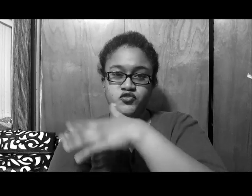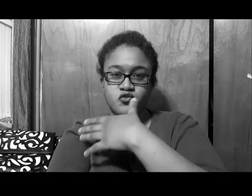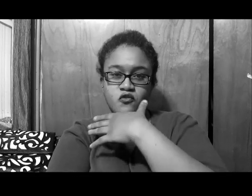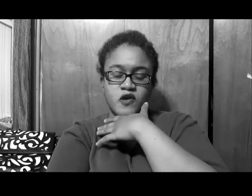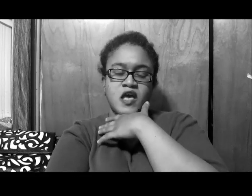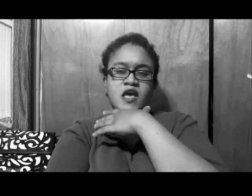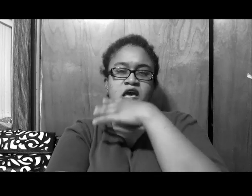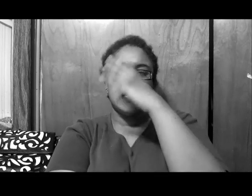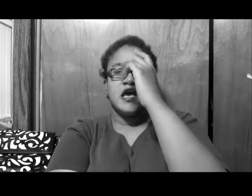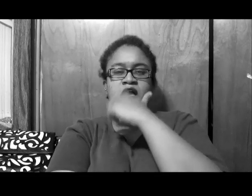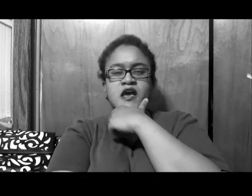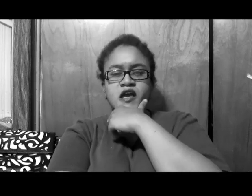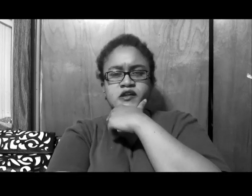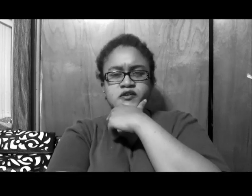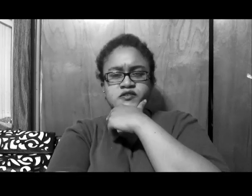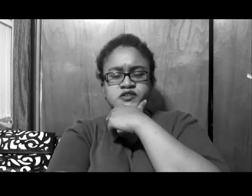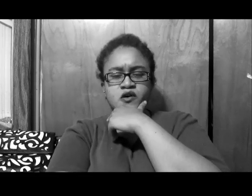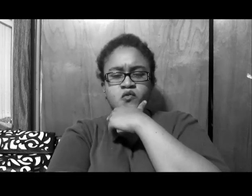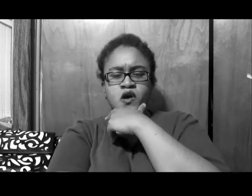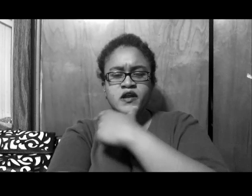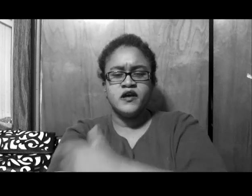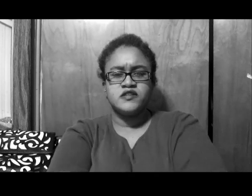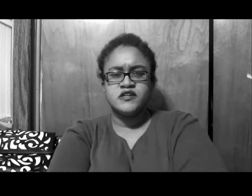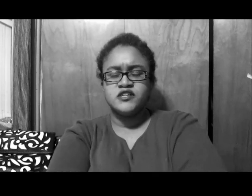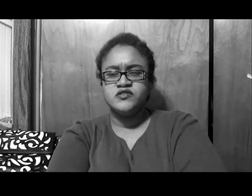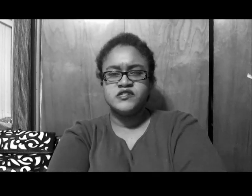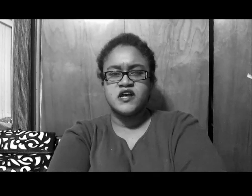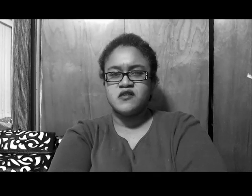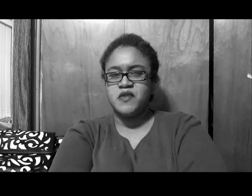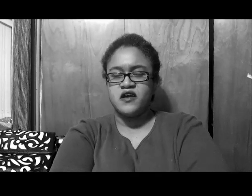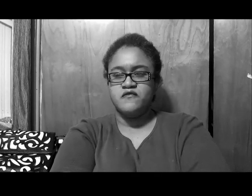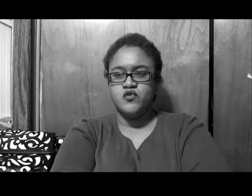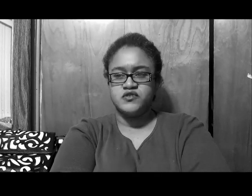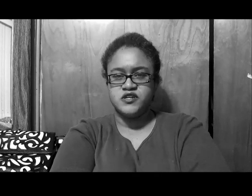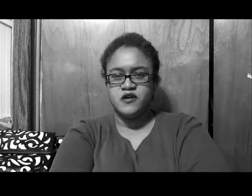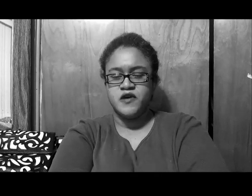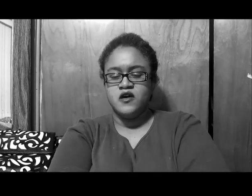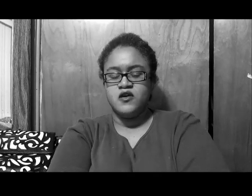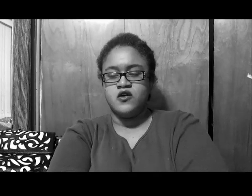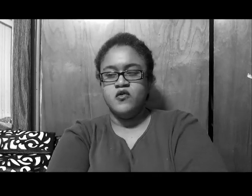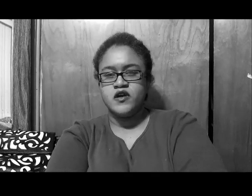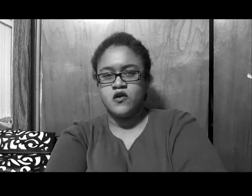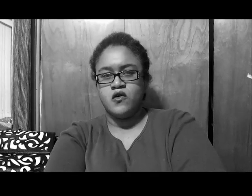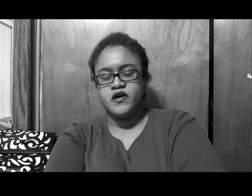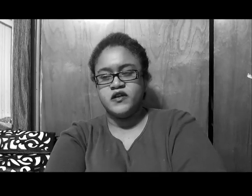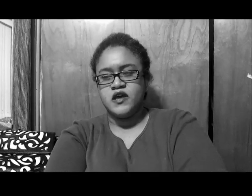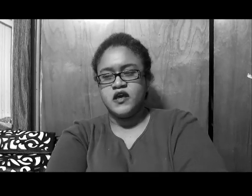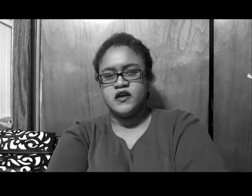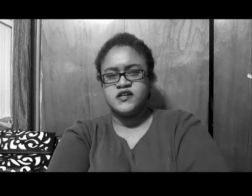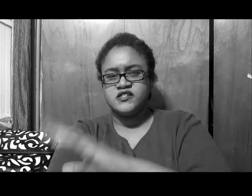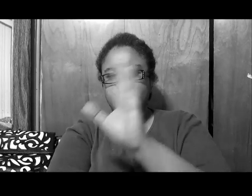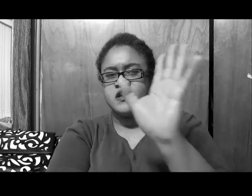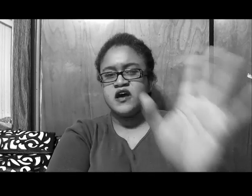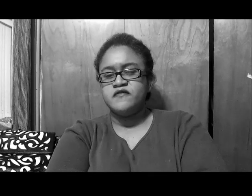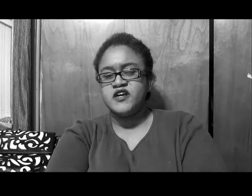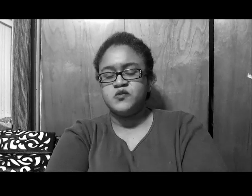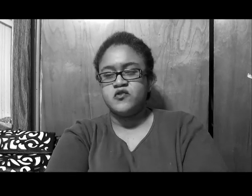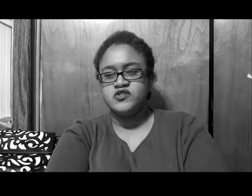truth, and, so what else, like I said, you just got that back and forth stuff, going on, and because like I said, we ain't got a fast, but of course,